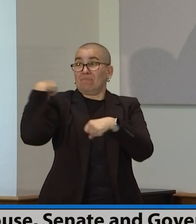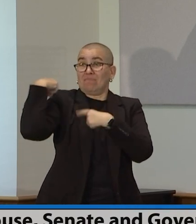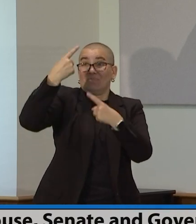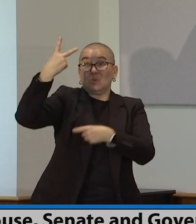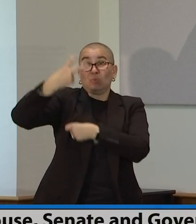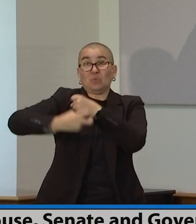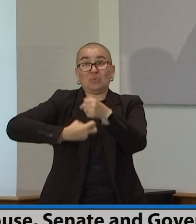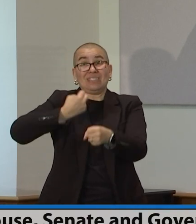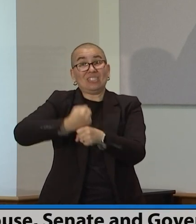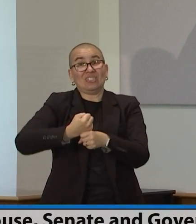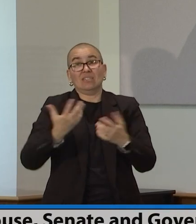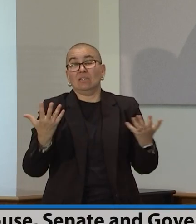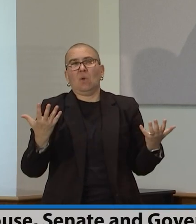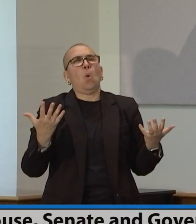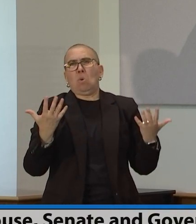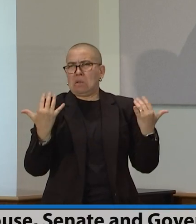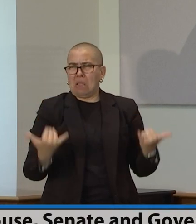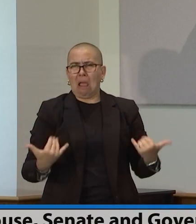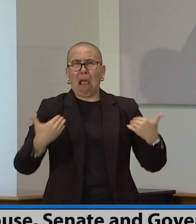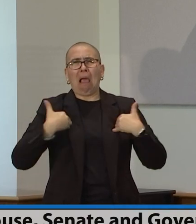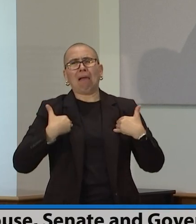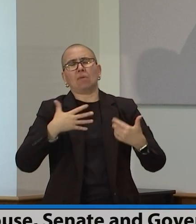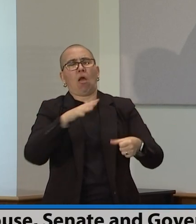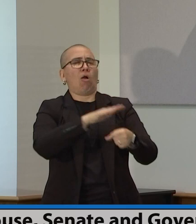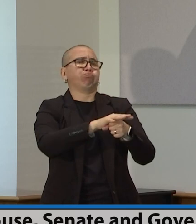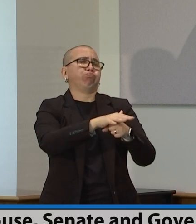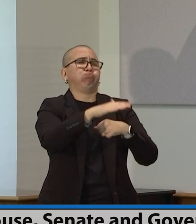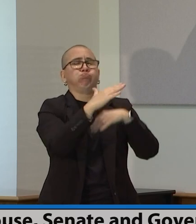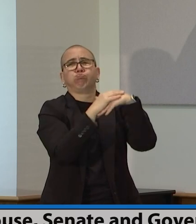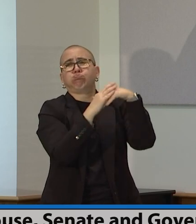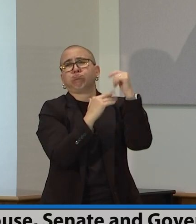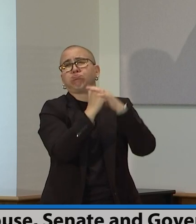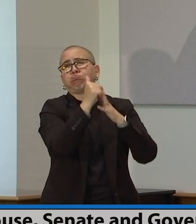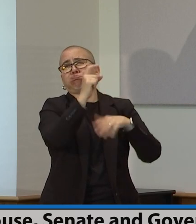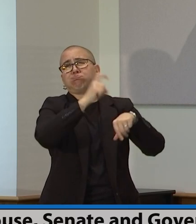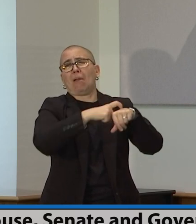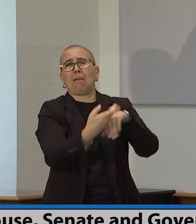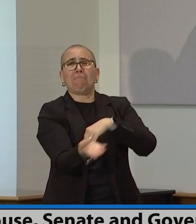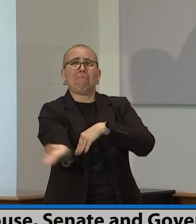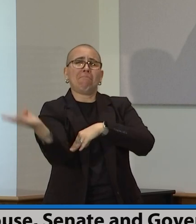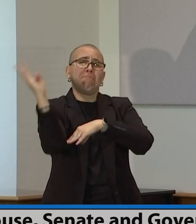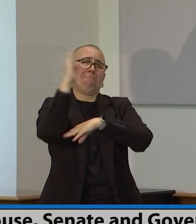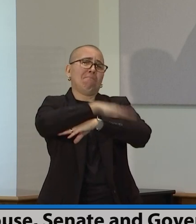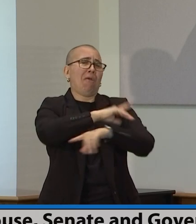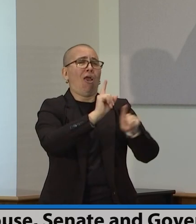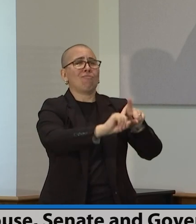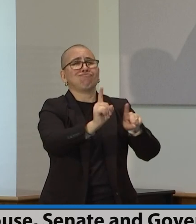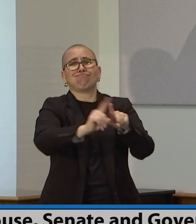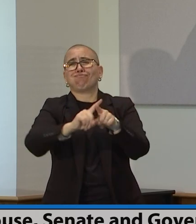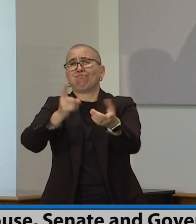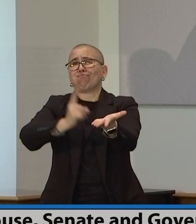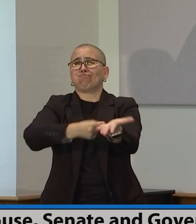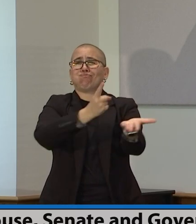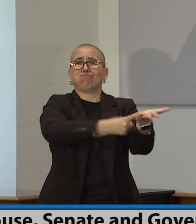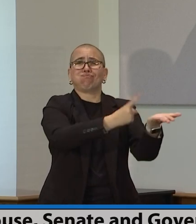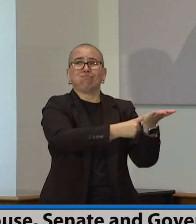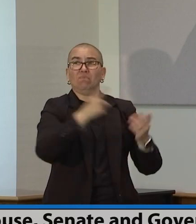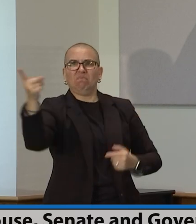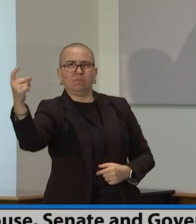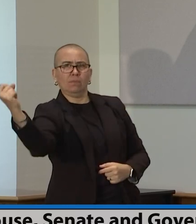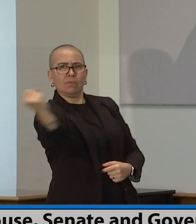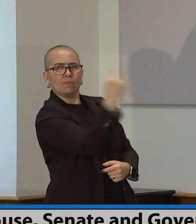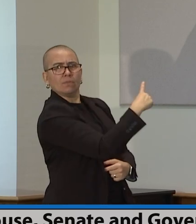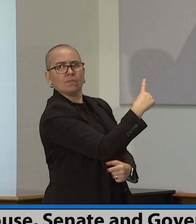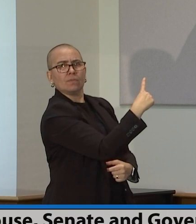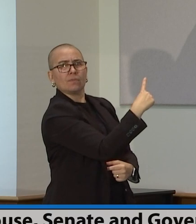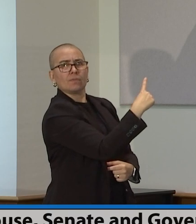plenty of time this time, and, and hopefully they'll be able to manage through a lot of those things. Can I ask maybe a nerdy question about the federal funds? There were two